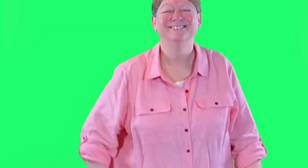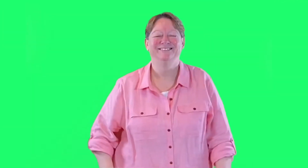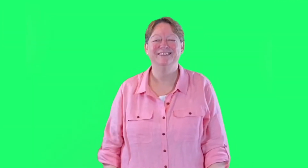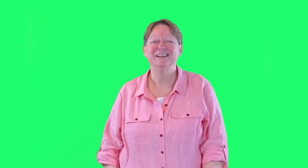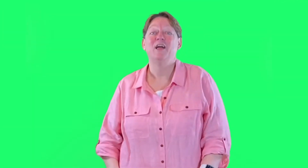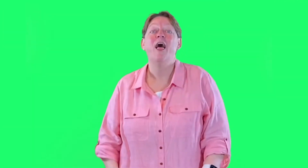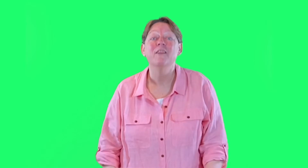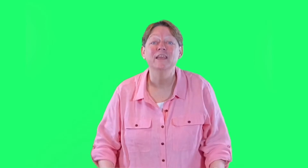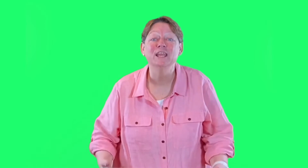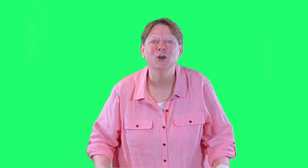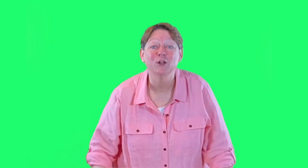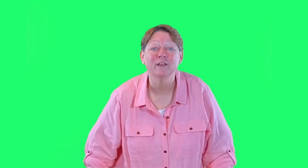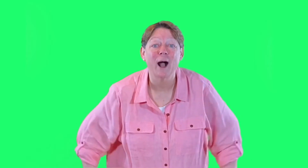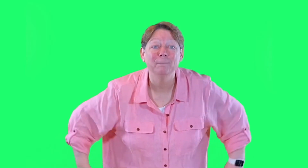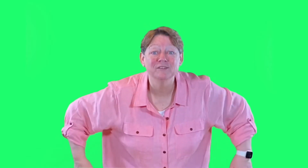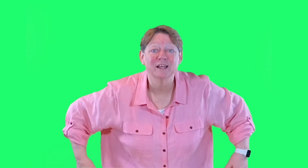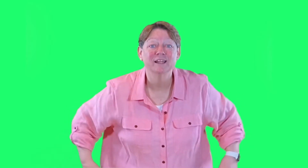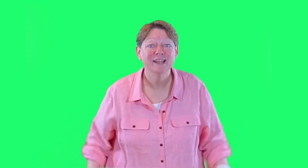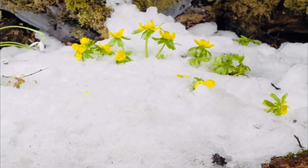The earth comes along.